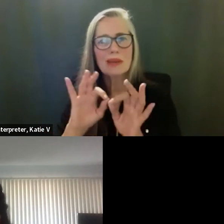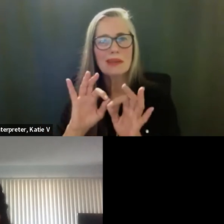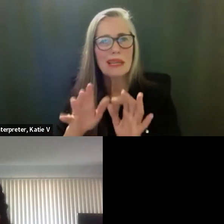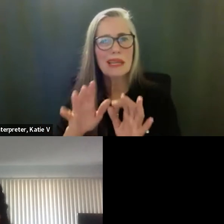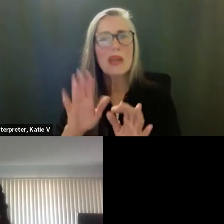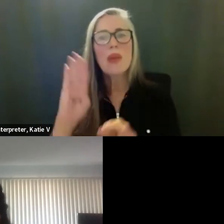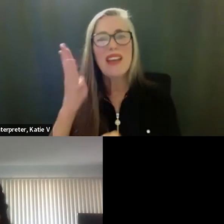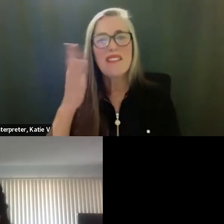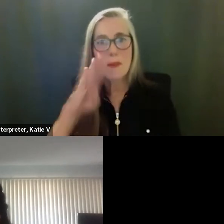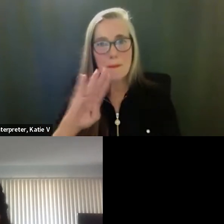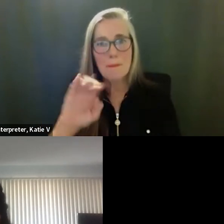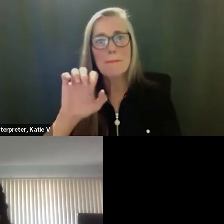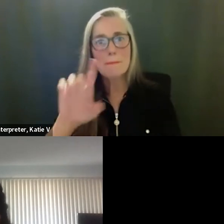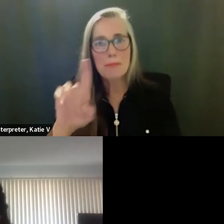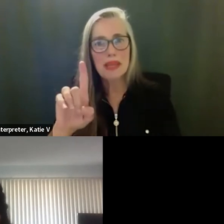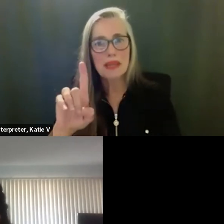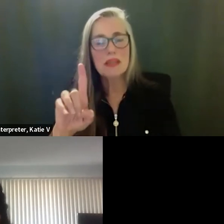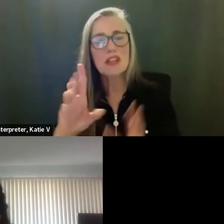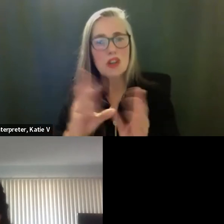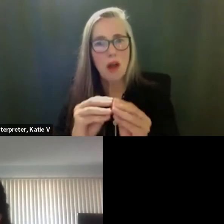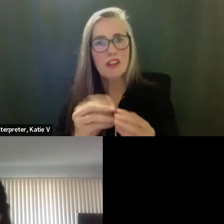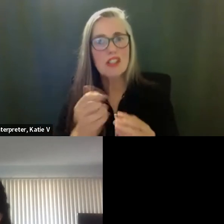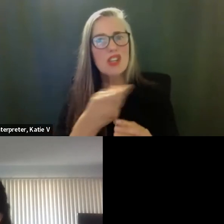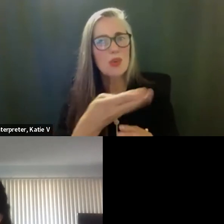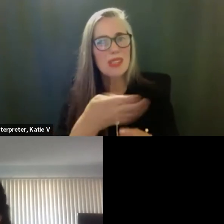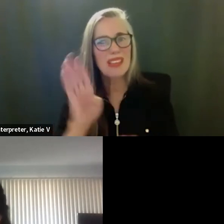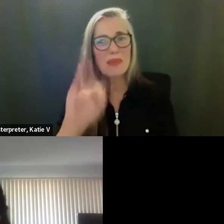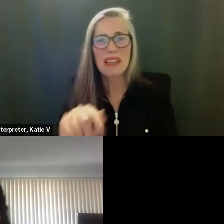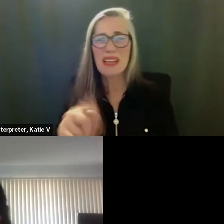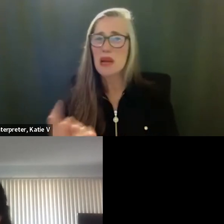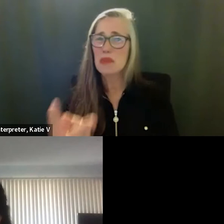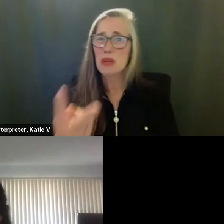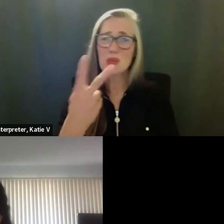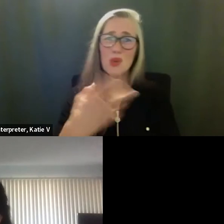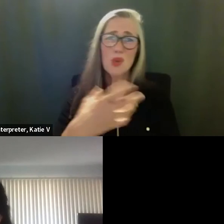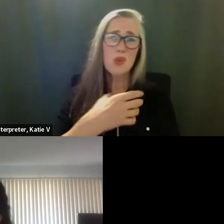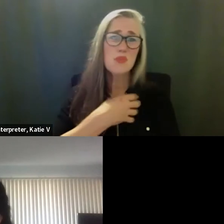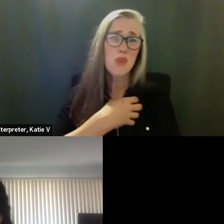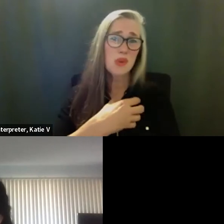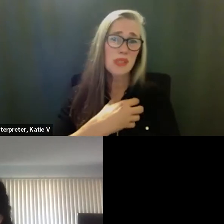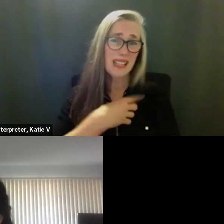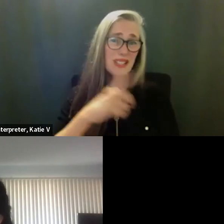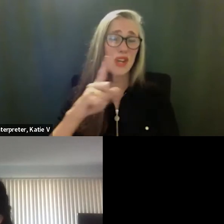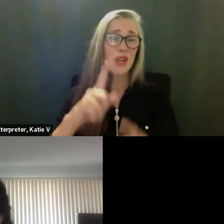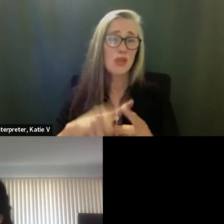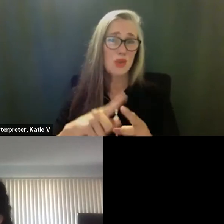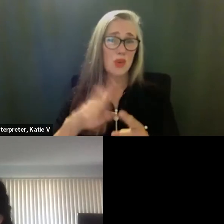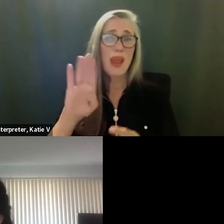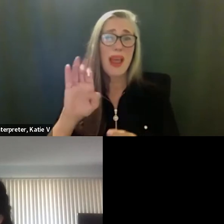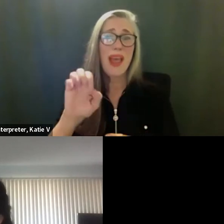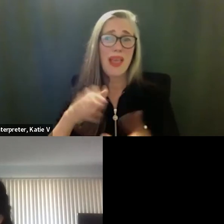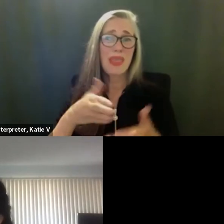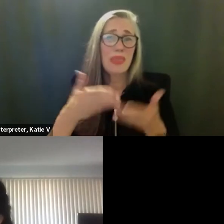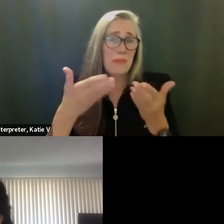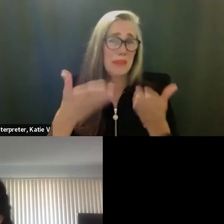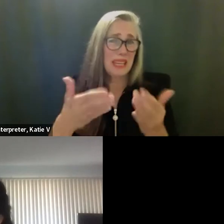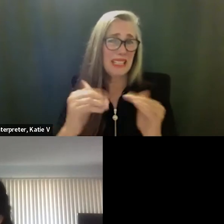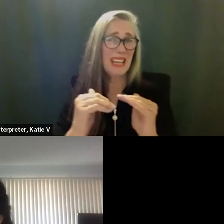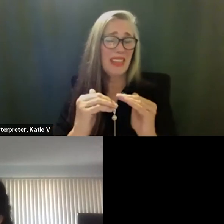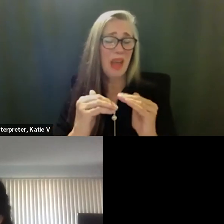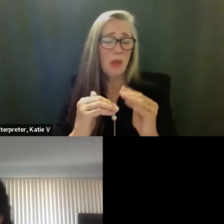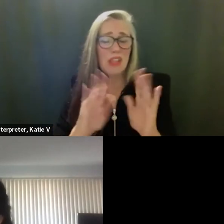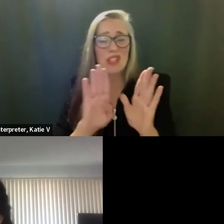several bidders. Uh, so there were two protests to, to the lowest bid. Well, uh, the, there was